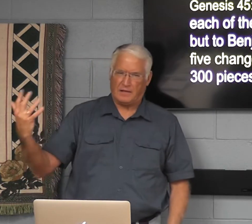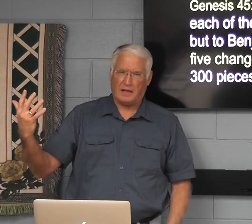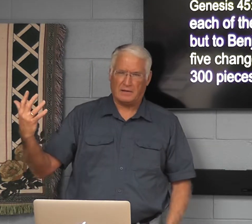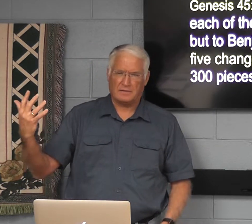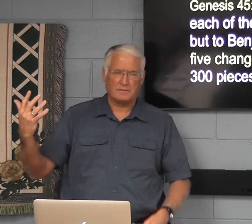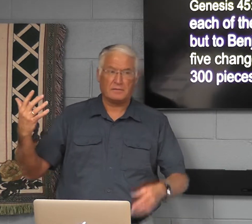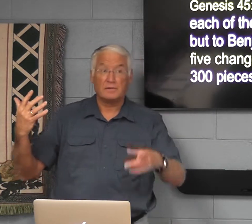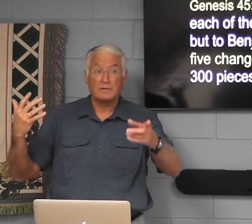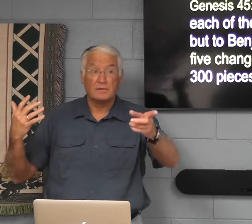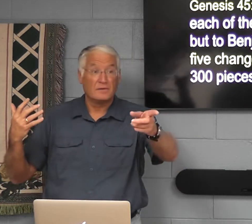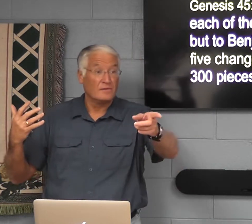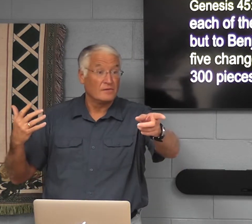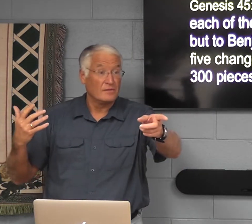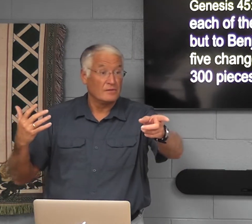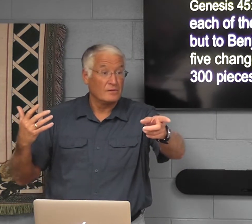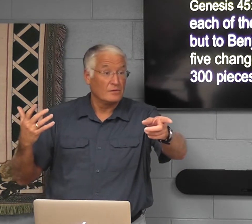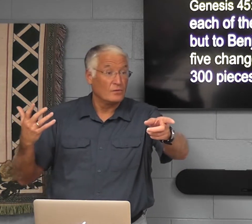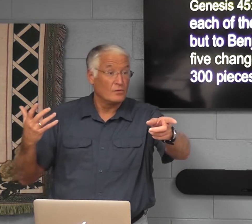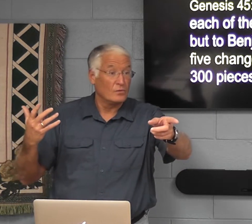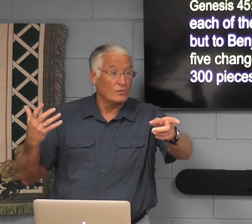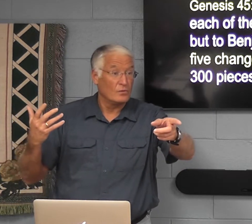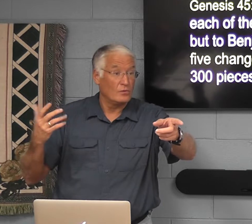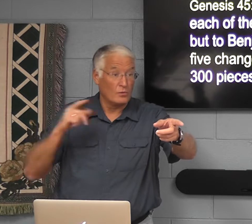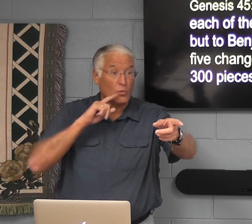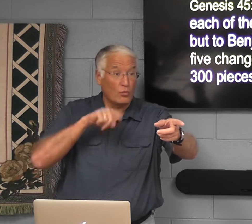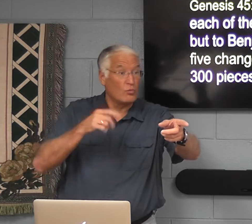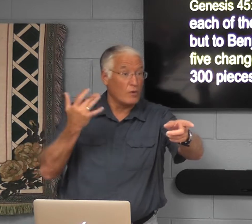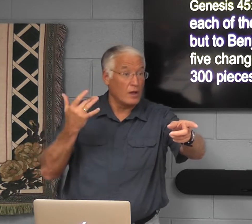So the number five seems to be significant.